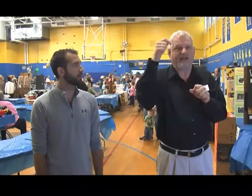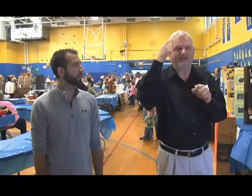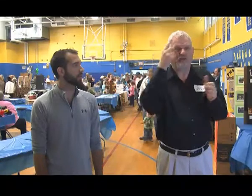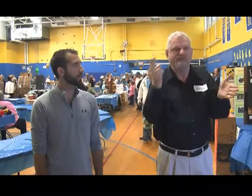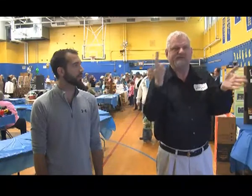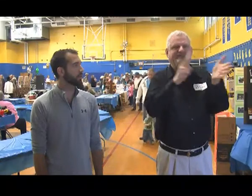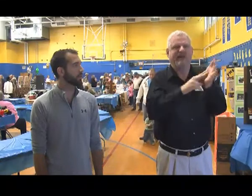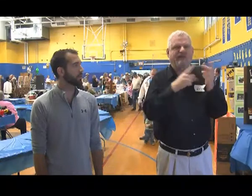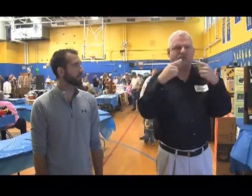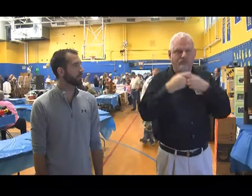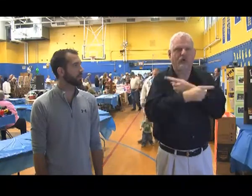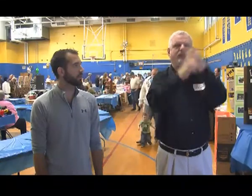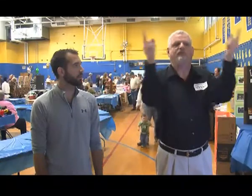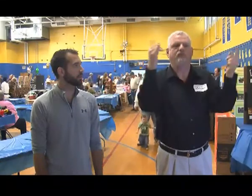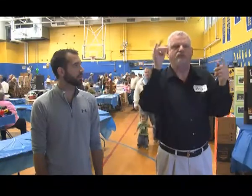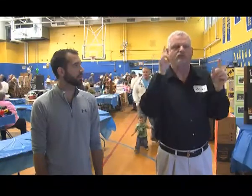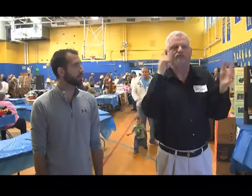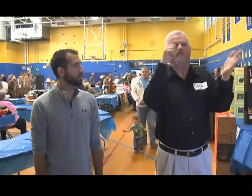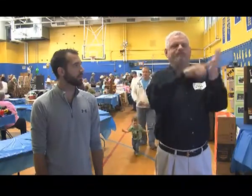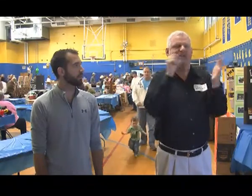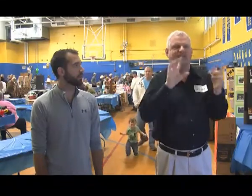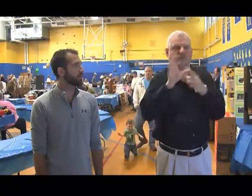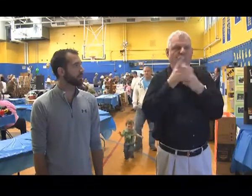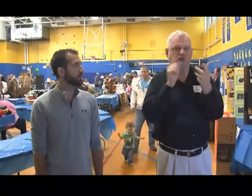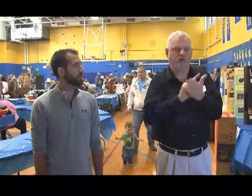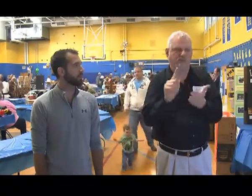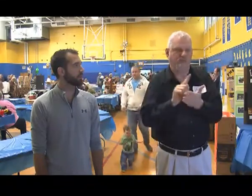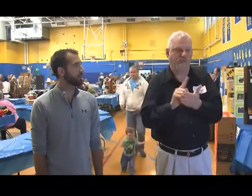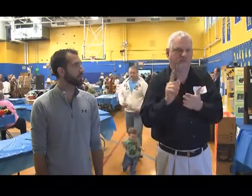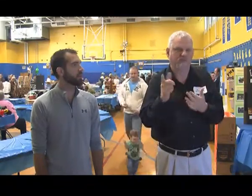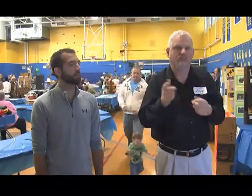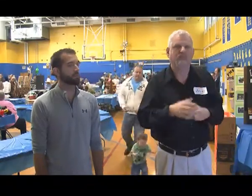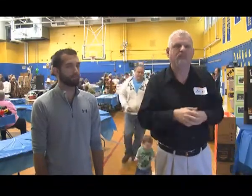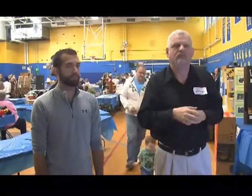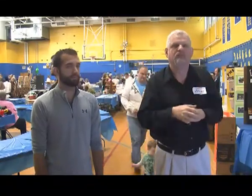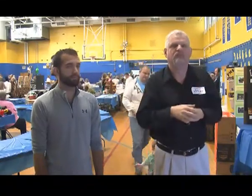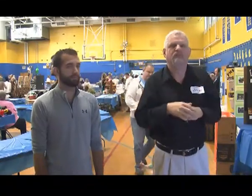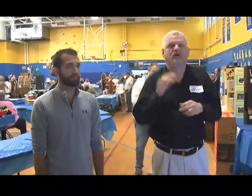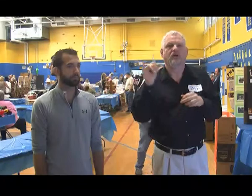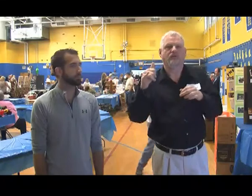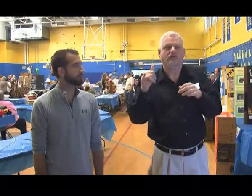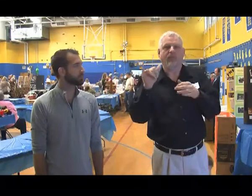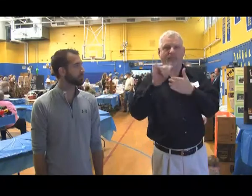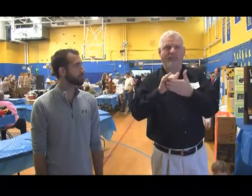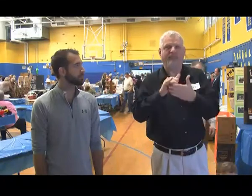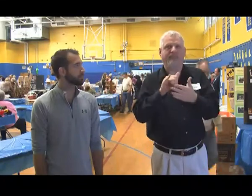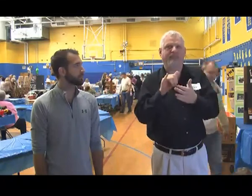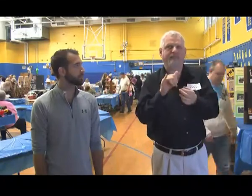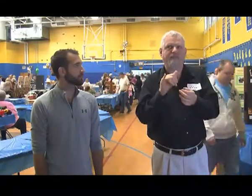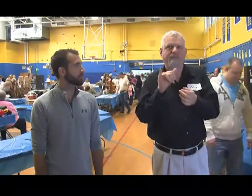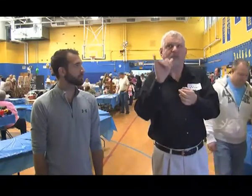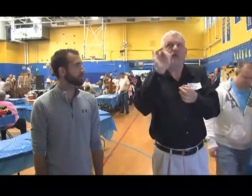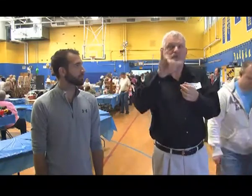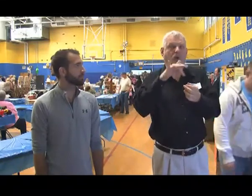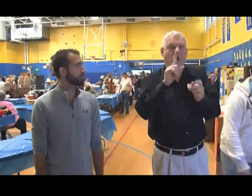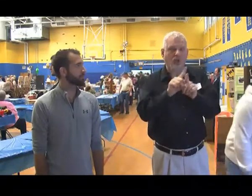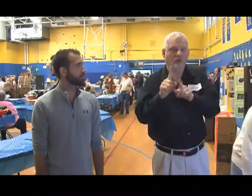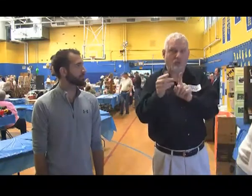Every year the governor signs a proclamation to announce that the last week of September will be Deaf Culture